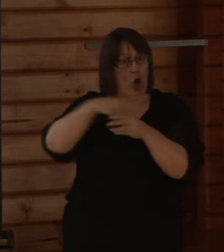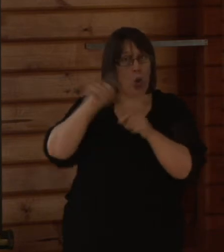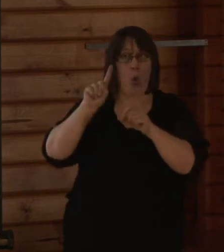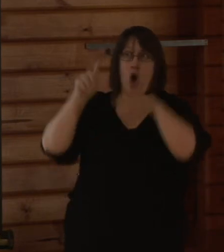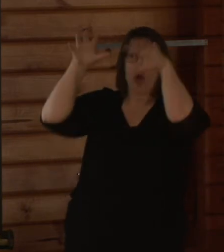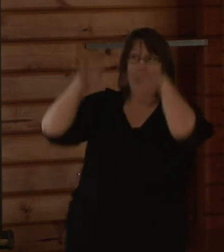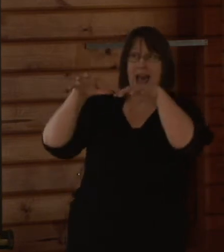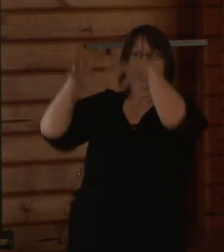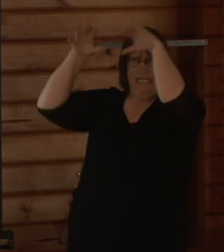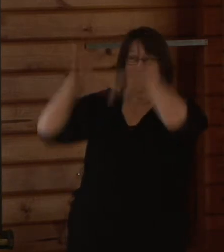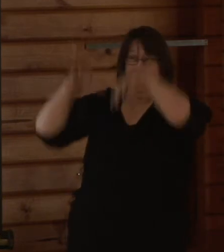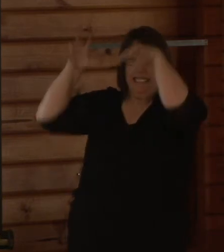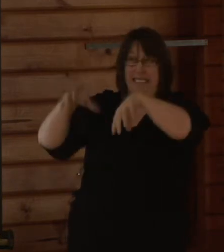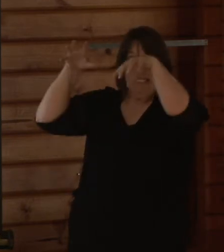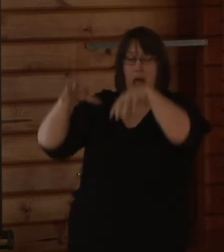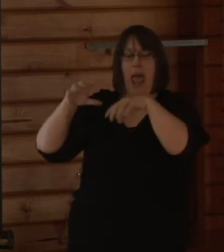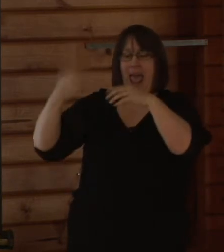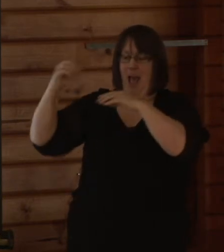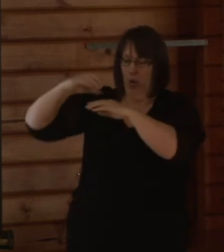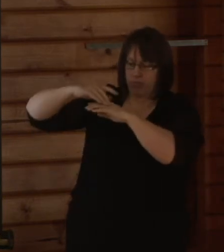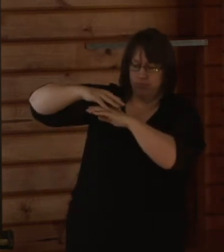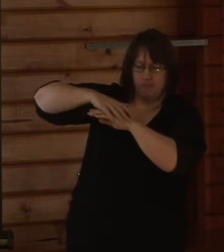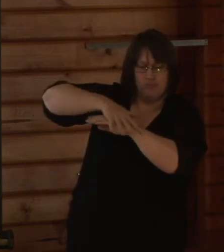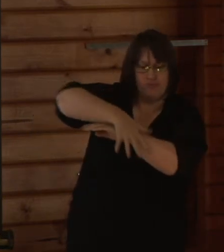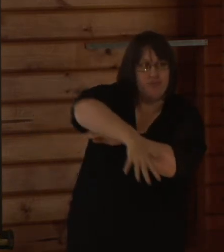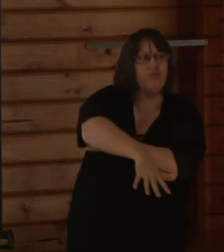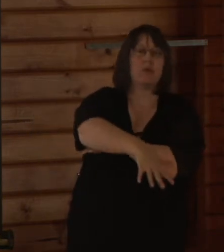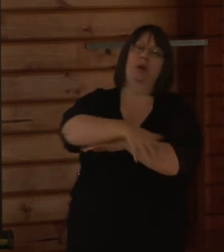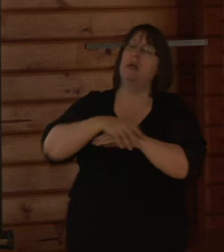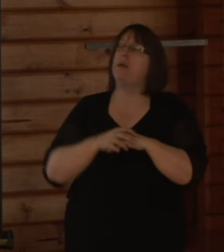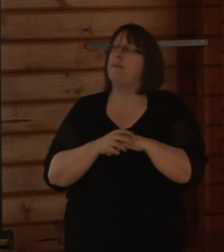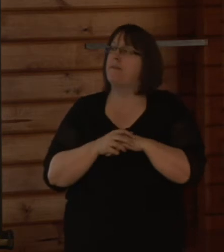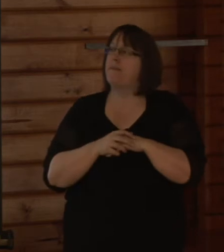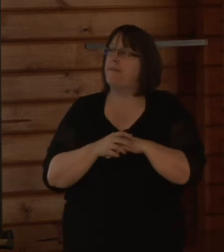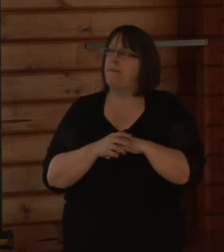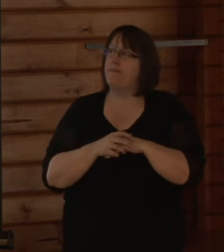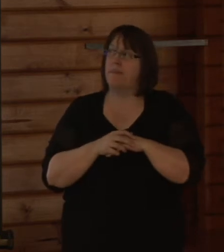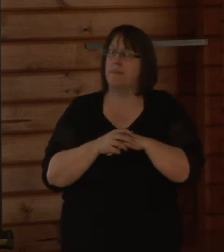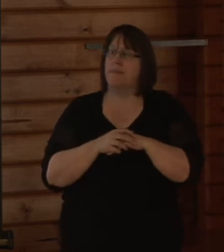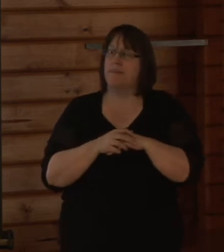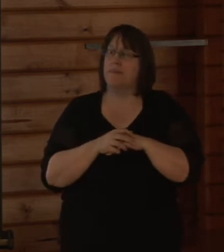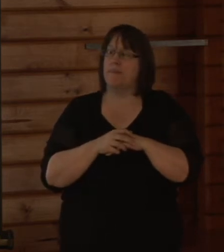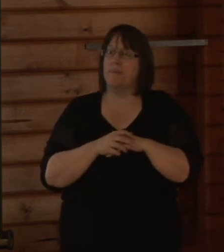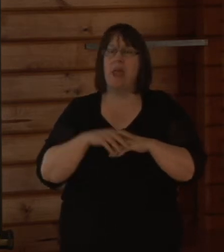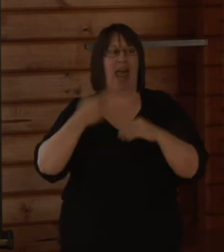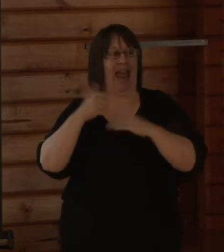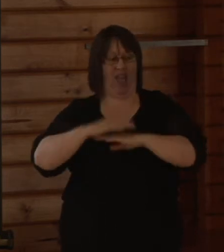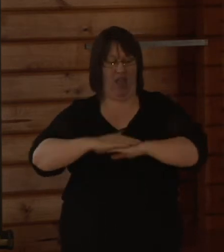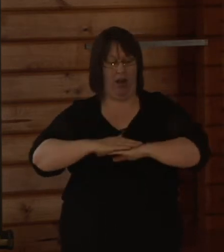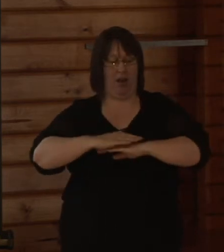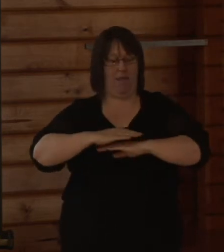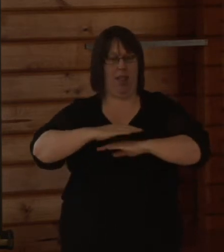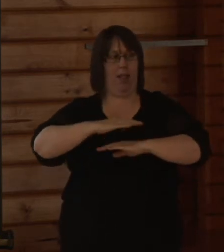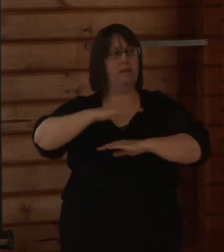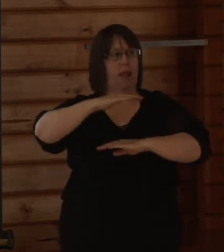and runoff of that rain from the rainfall onto the land and the accumulation and overland flow